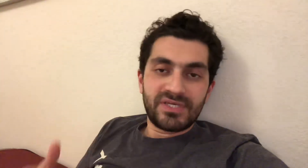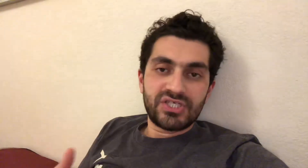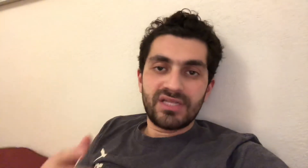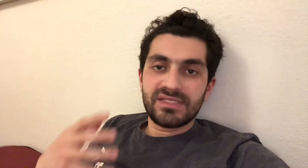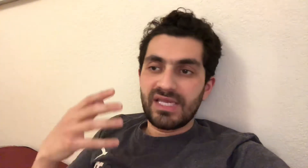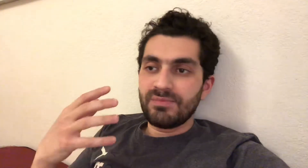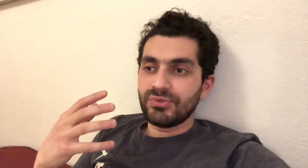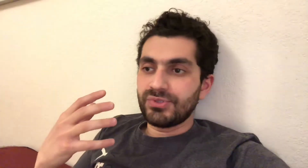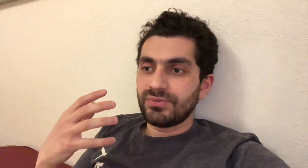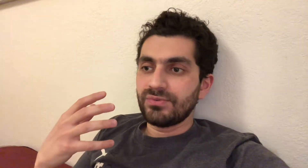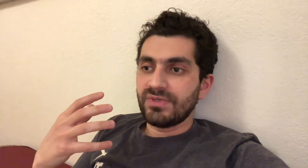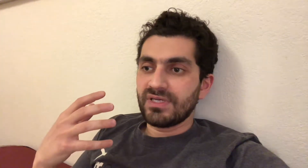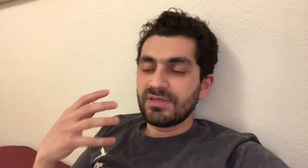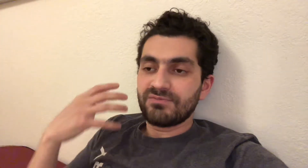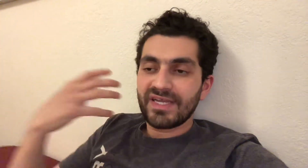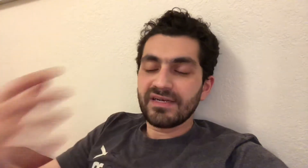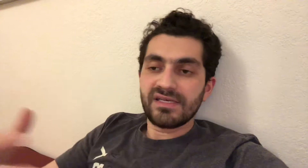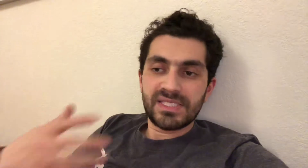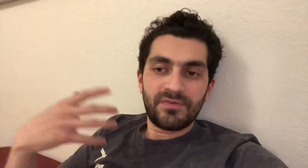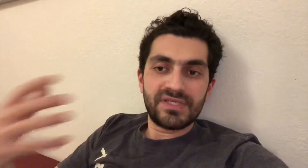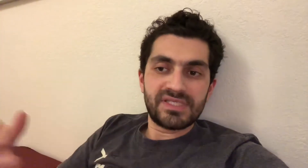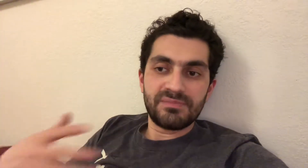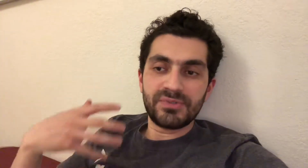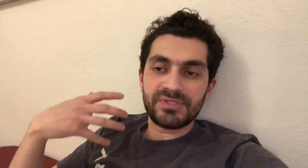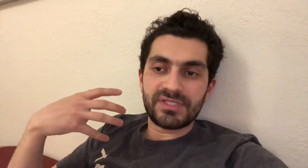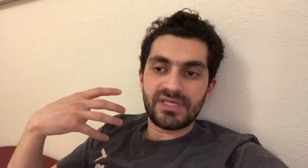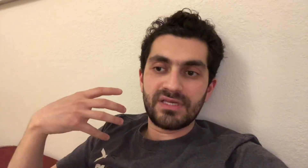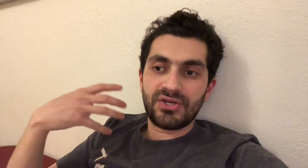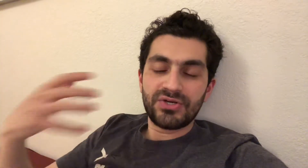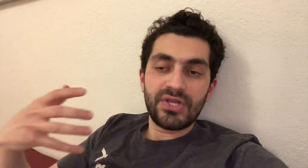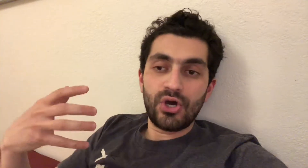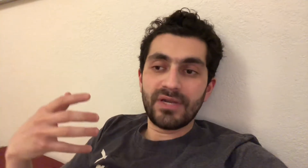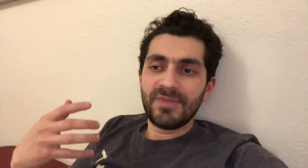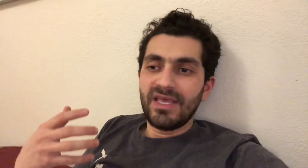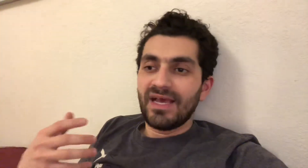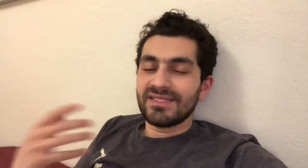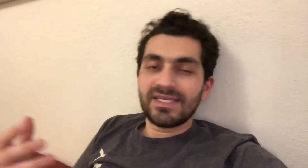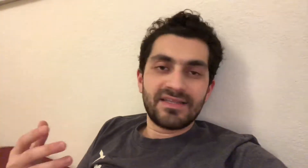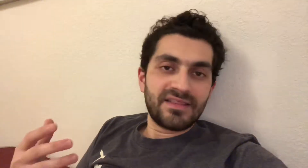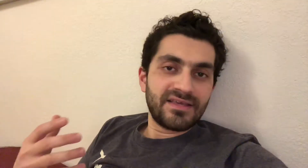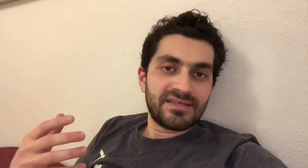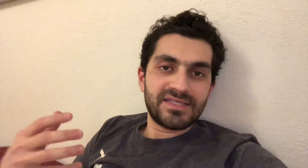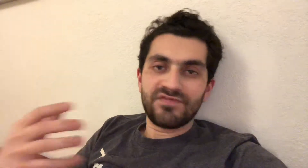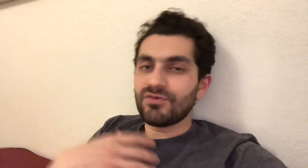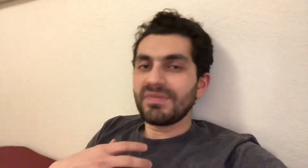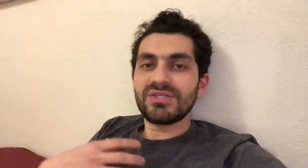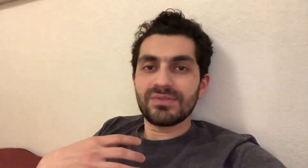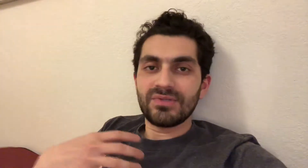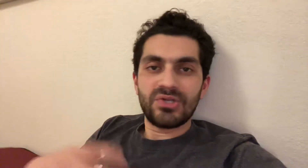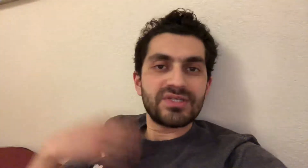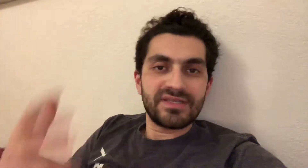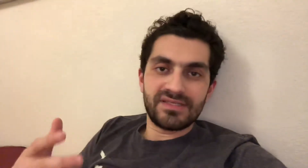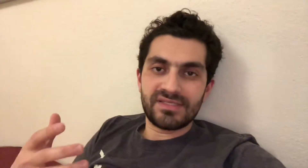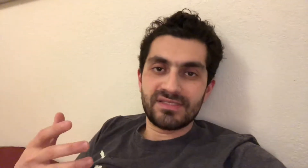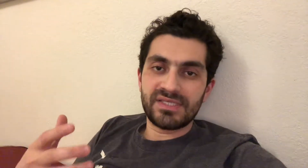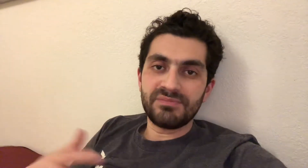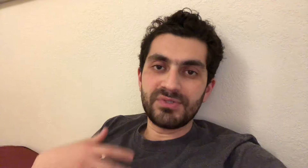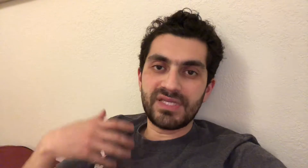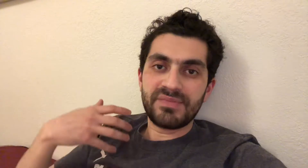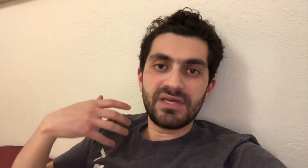my child is able to recognize some of these symbols early on. And the second thing is that for me to learn these symbols and be